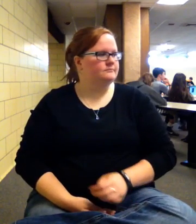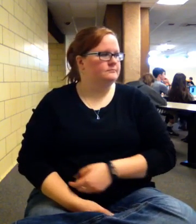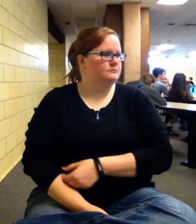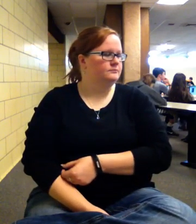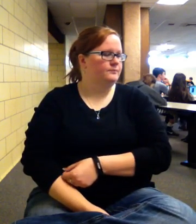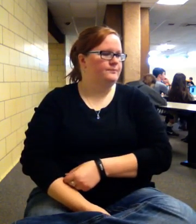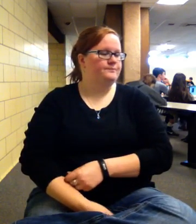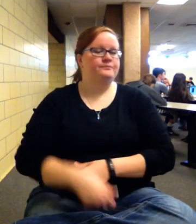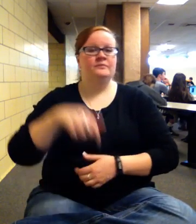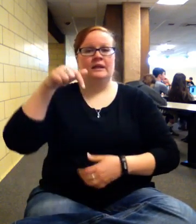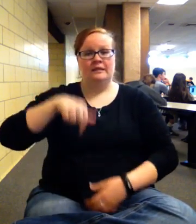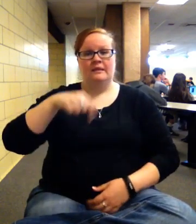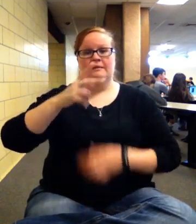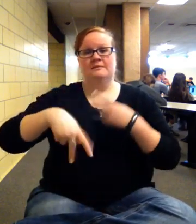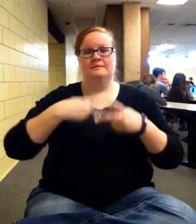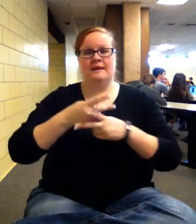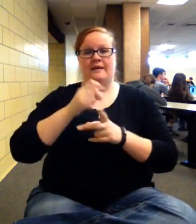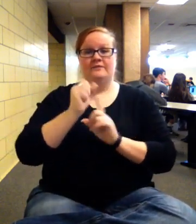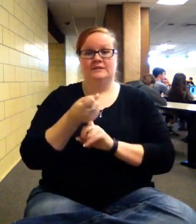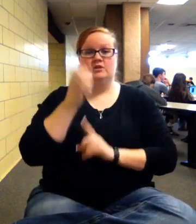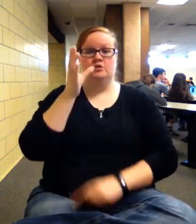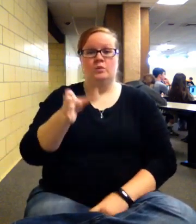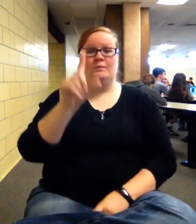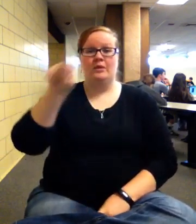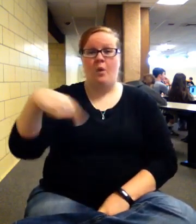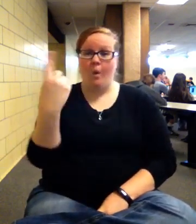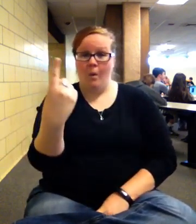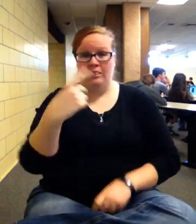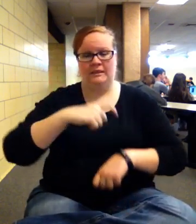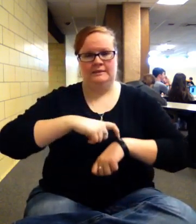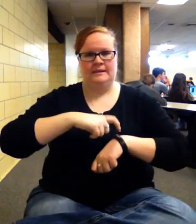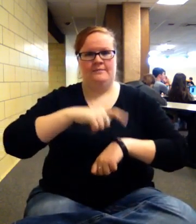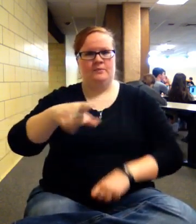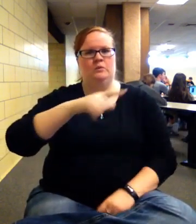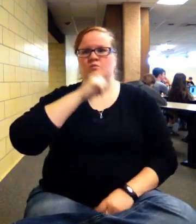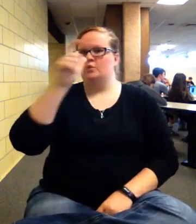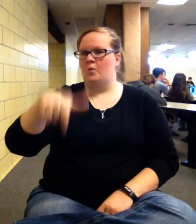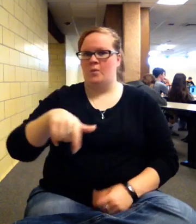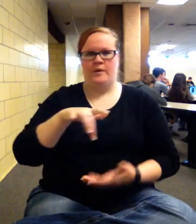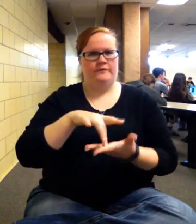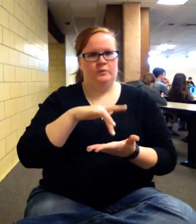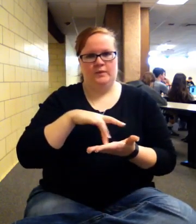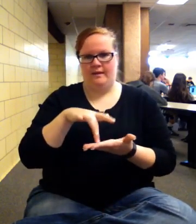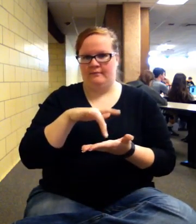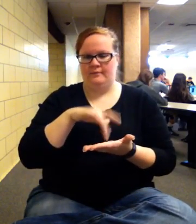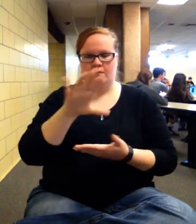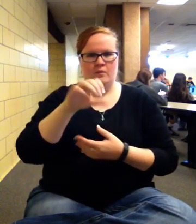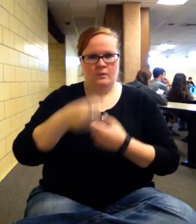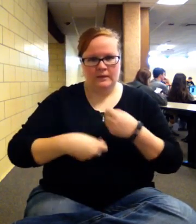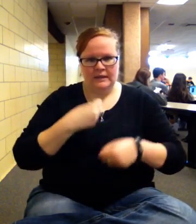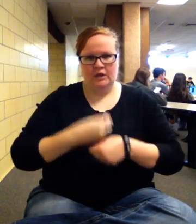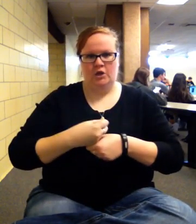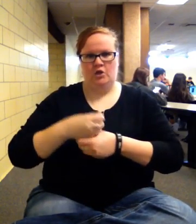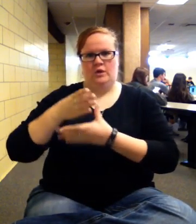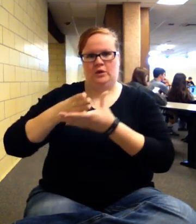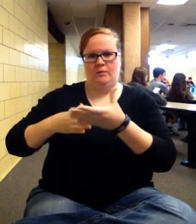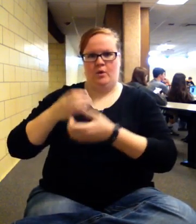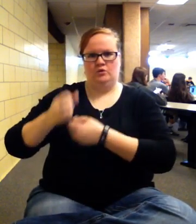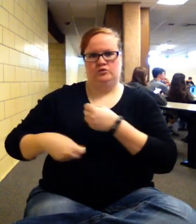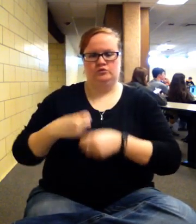This type of a situation would be the only time that you don't have to calculate your year and your partial year for me. I don't